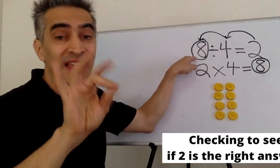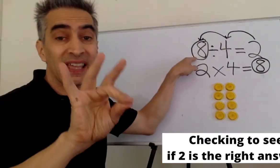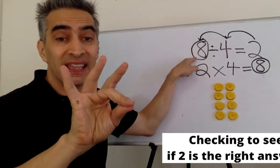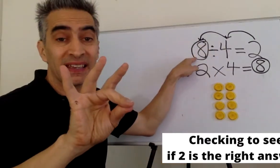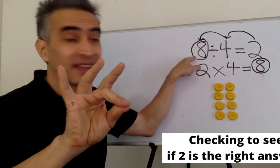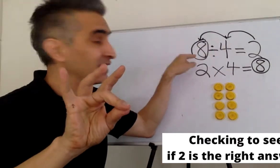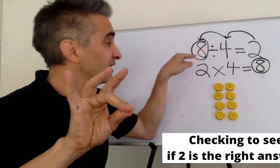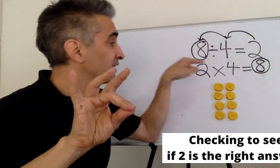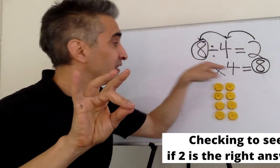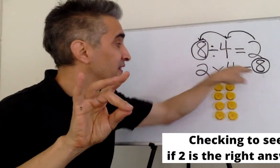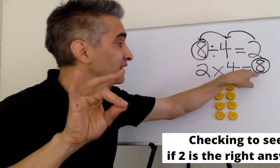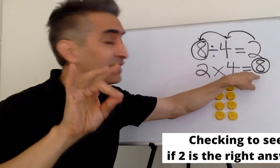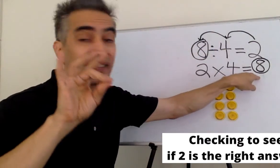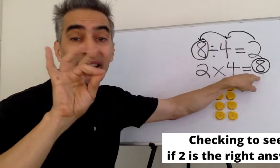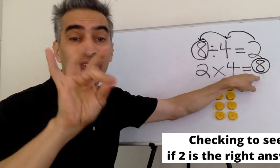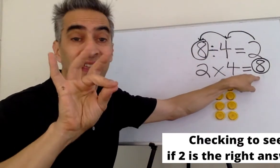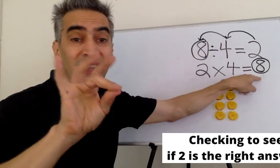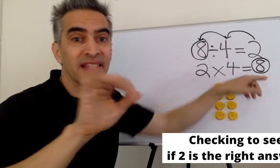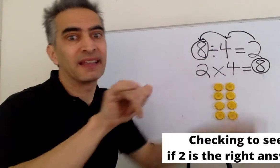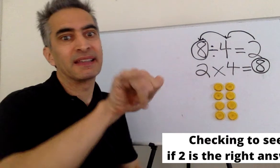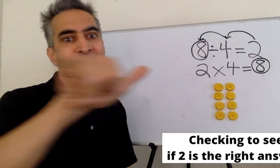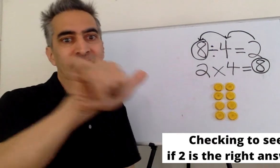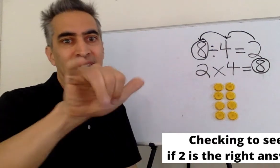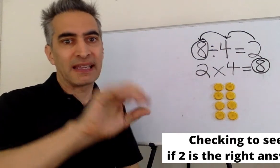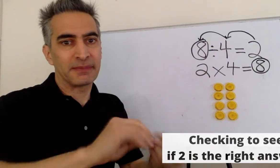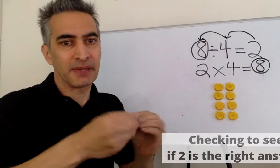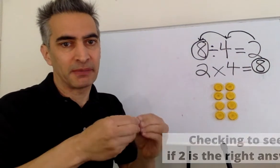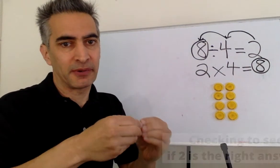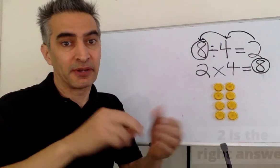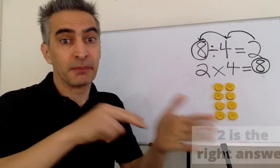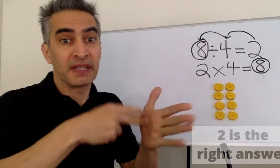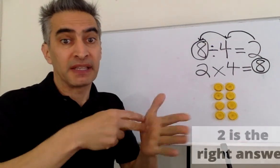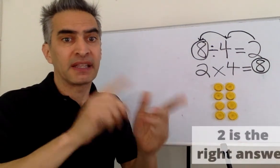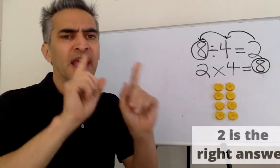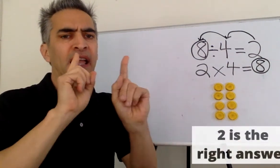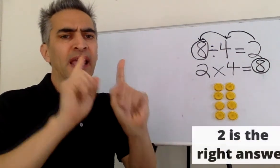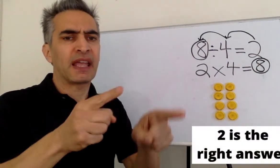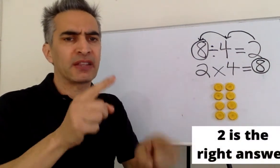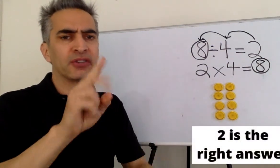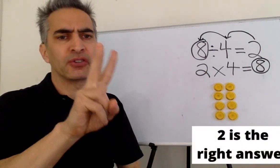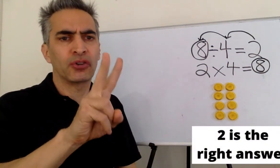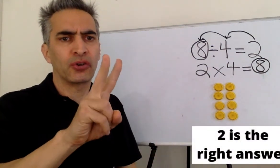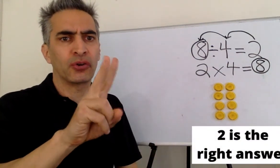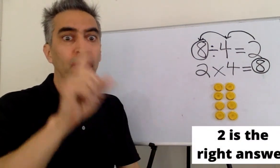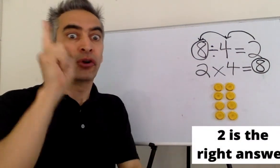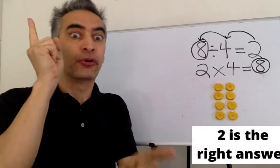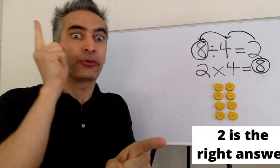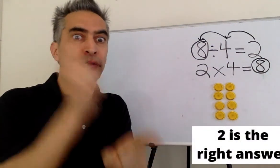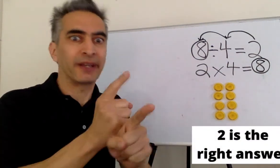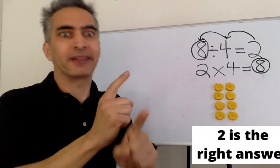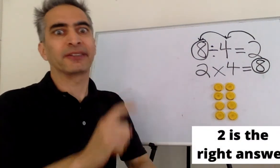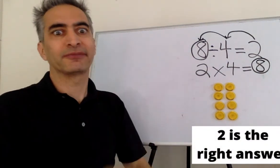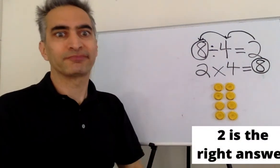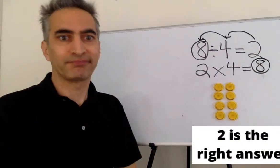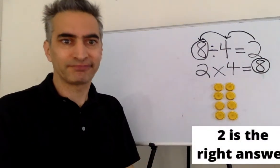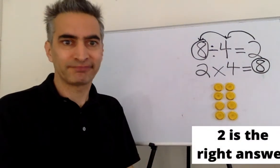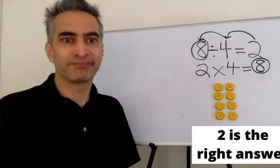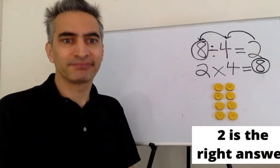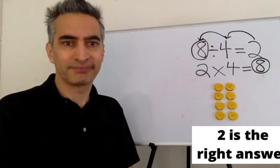This eight and this eight are the same number. That means the answer two is right. One, two, three,